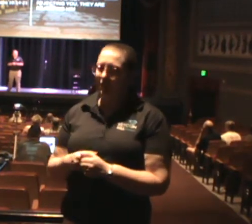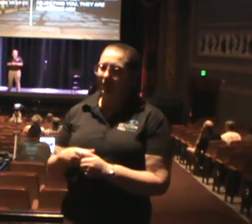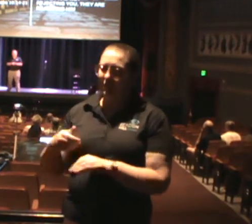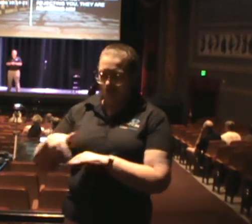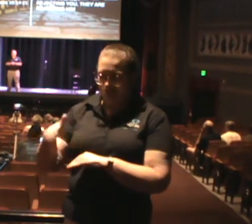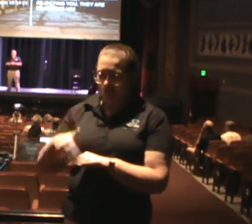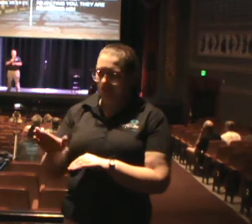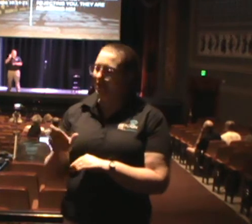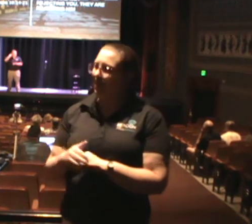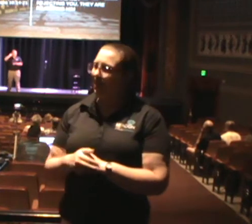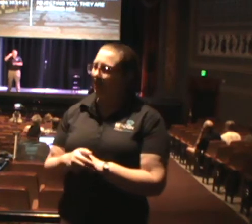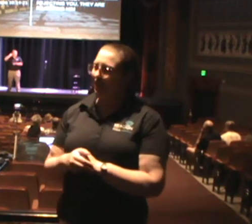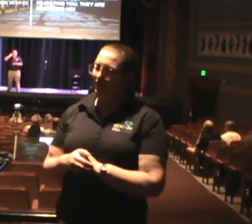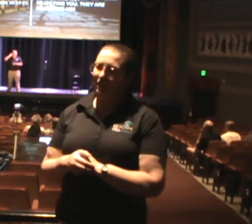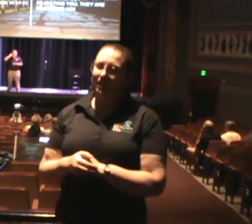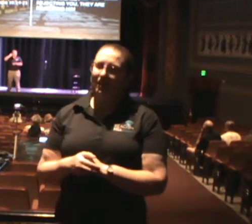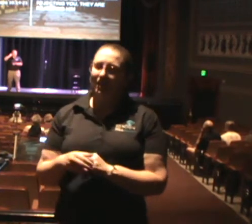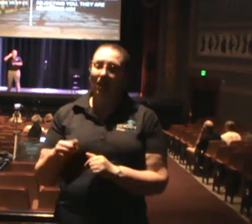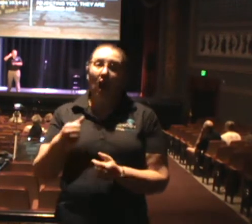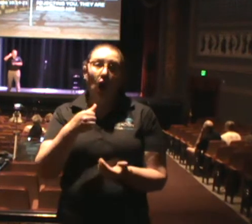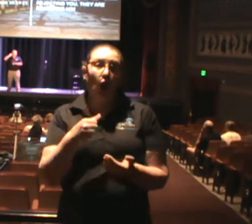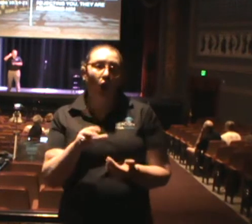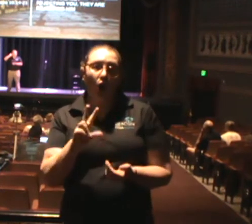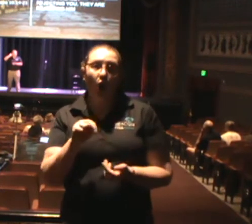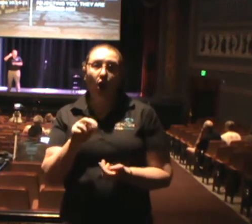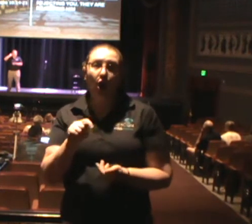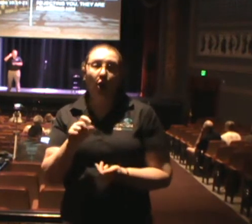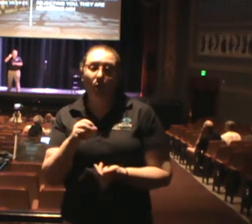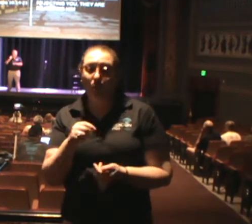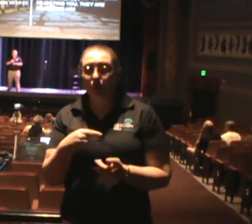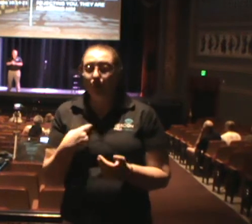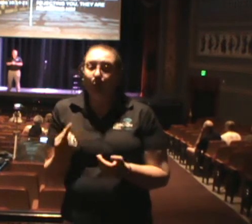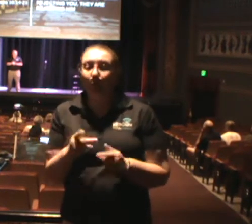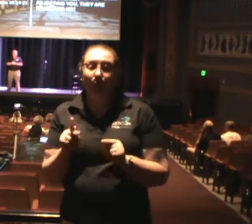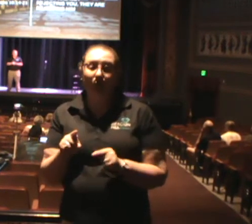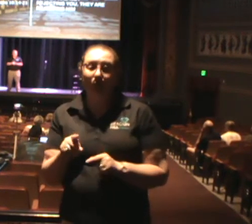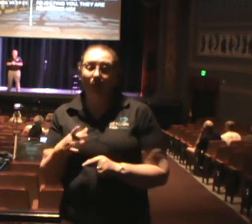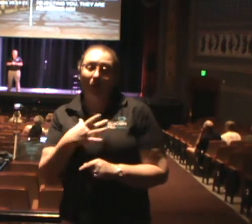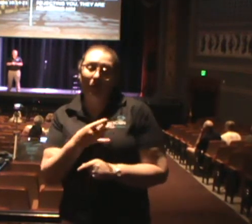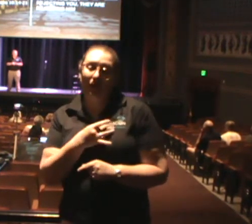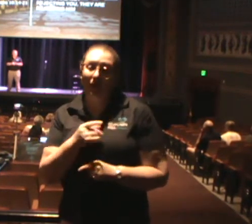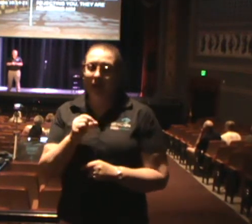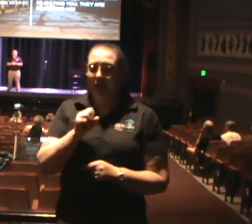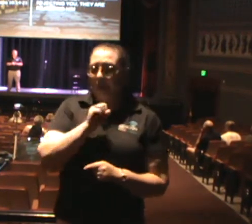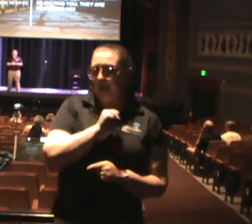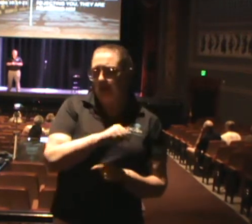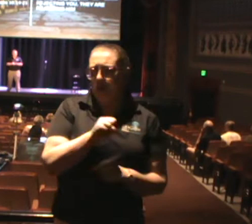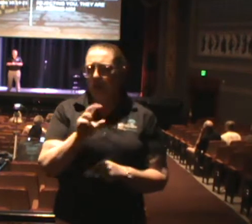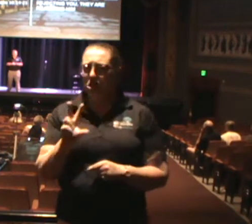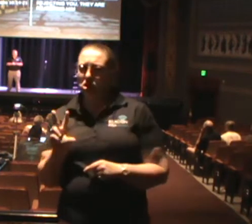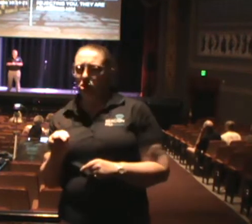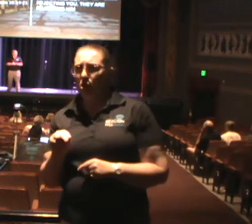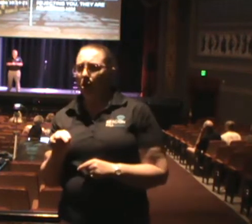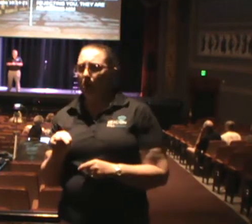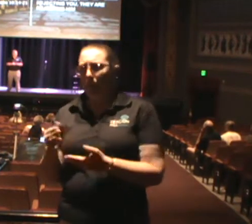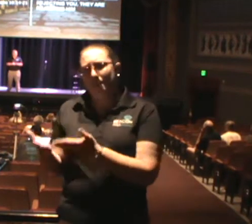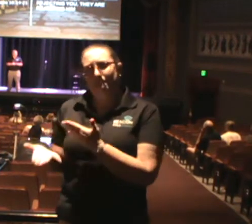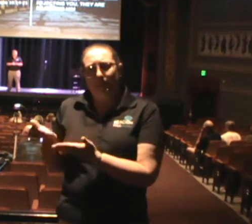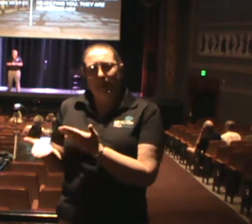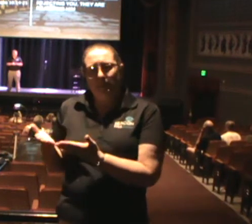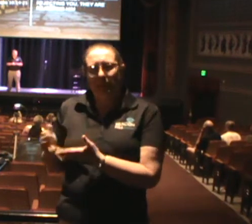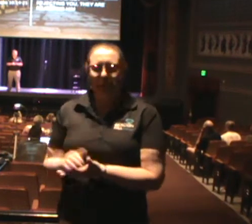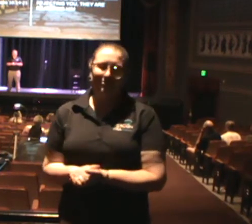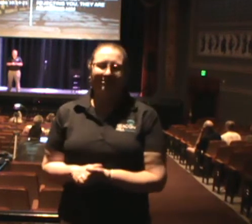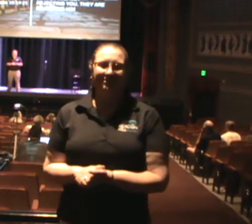Remember that stuff? And we used to send a note to somebody we liked and we would put yes, no, and what was the third box?